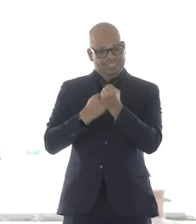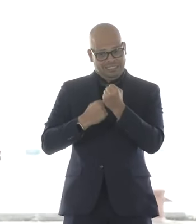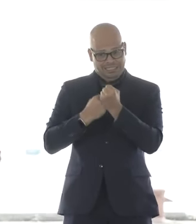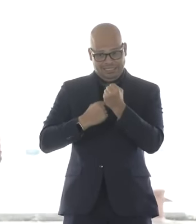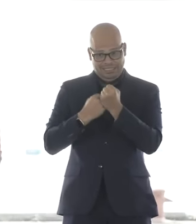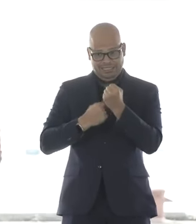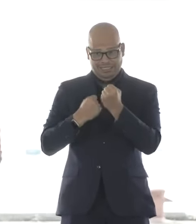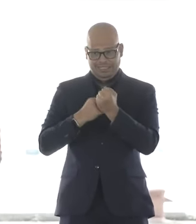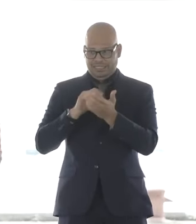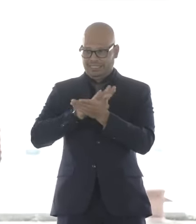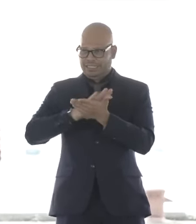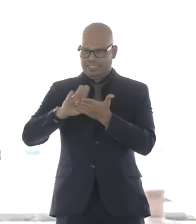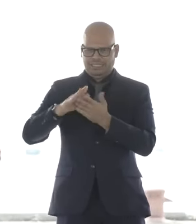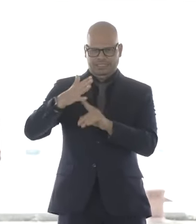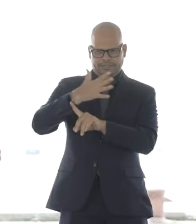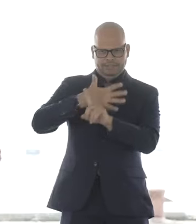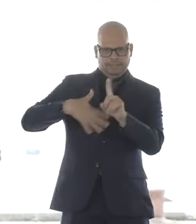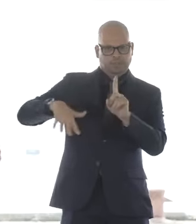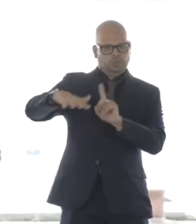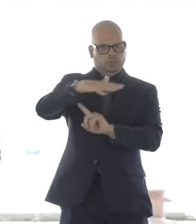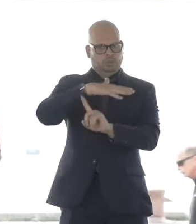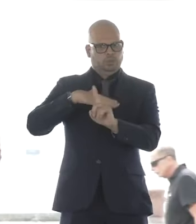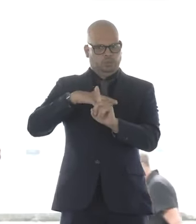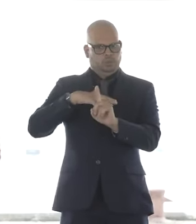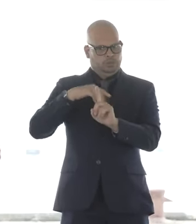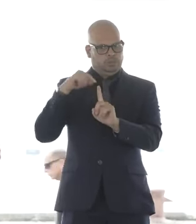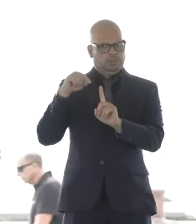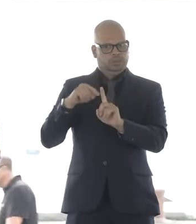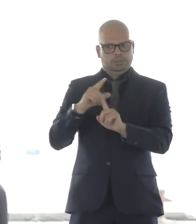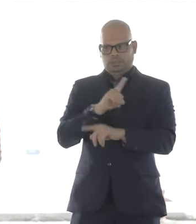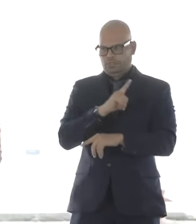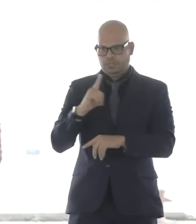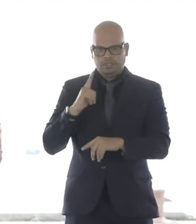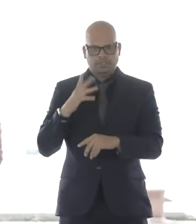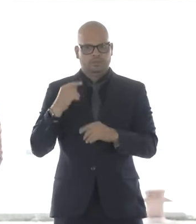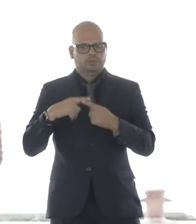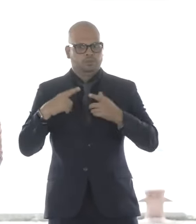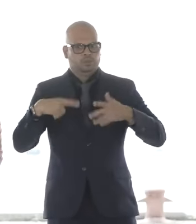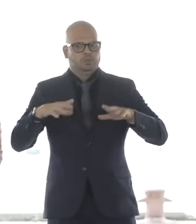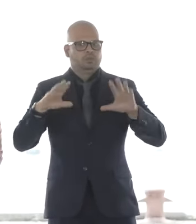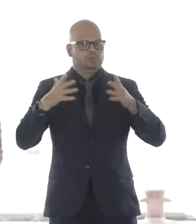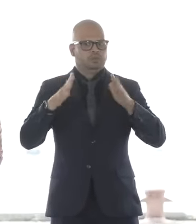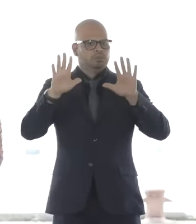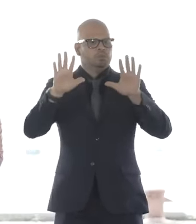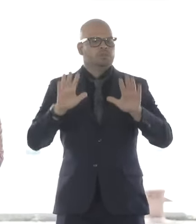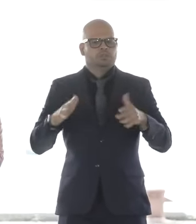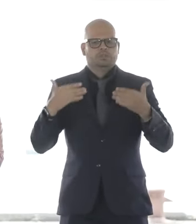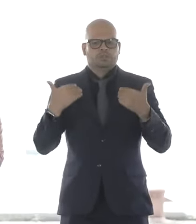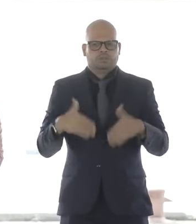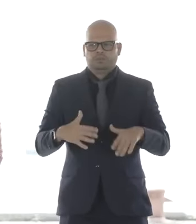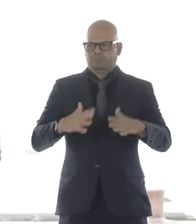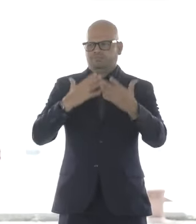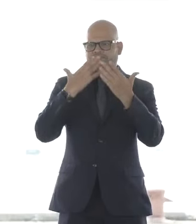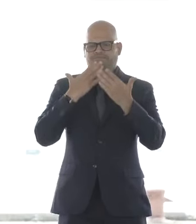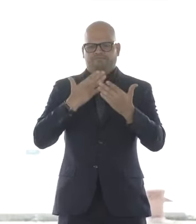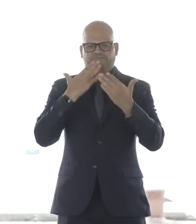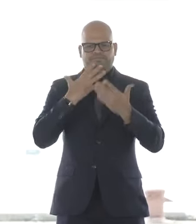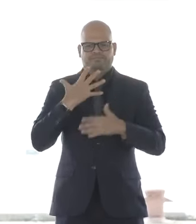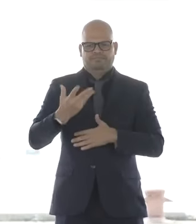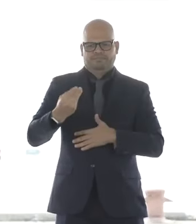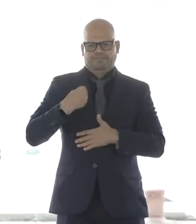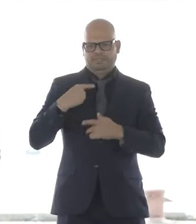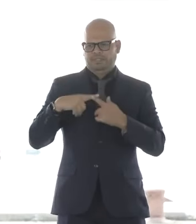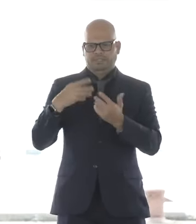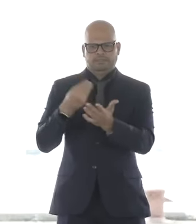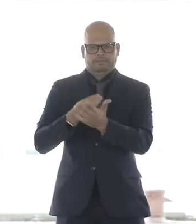policies and the funding provided by our tremendous legislature. We thank our legislative partners. You're so lucky in this district in